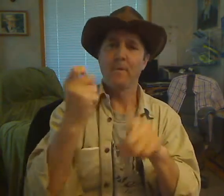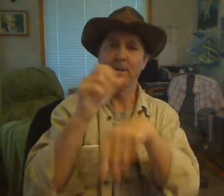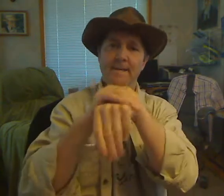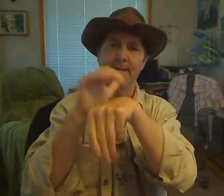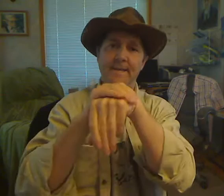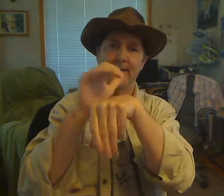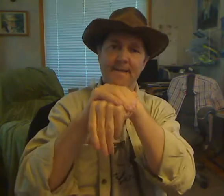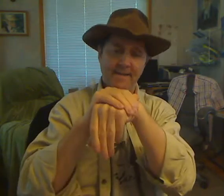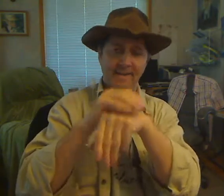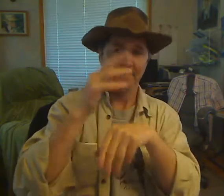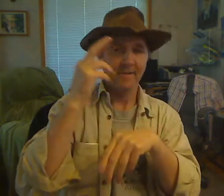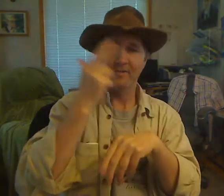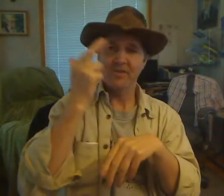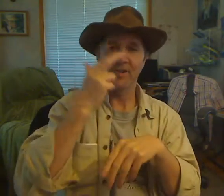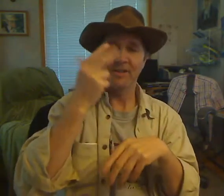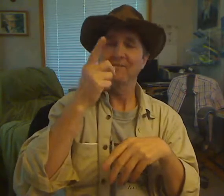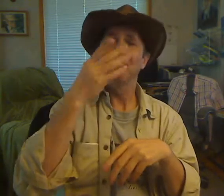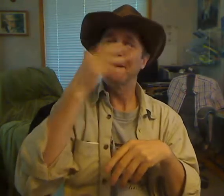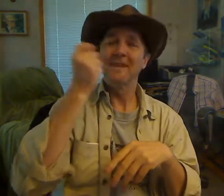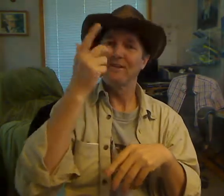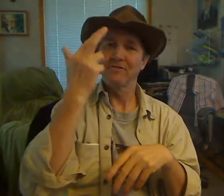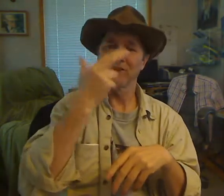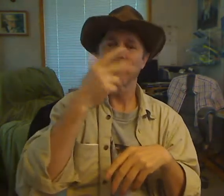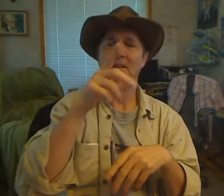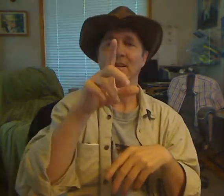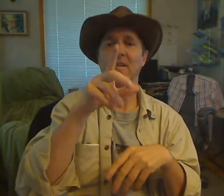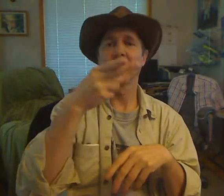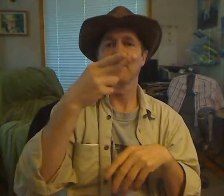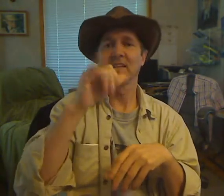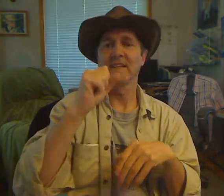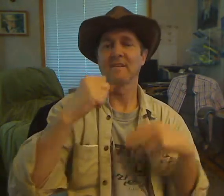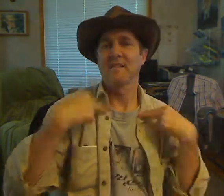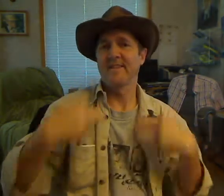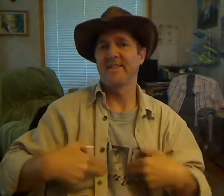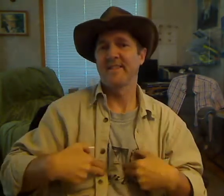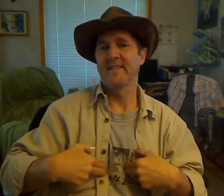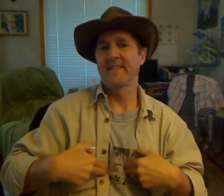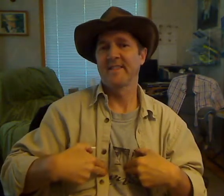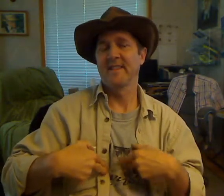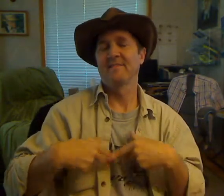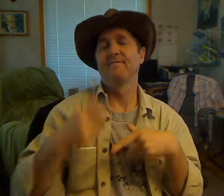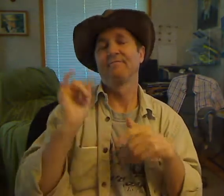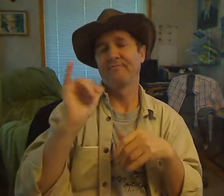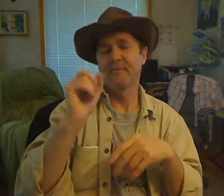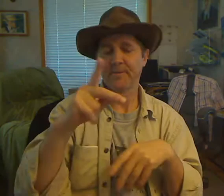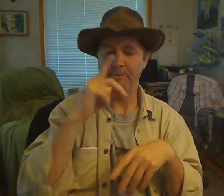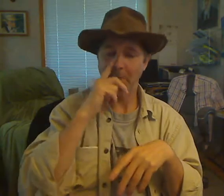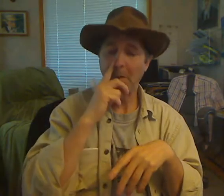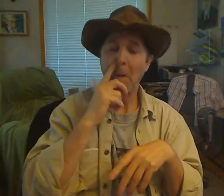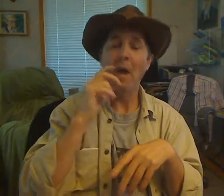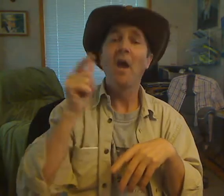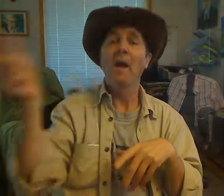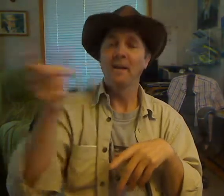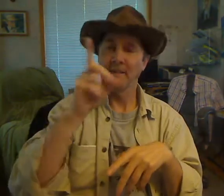more. All without retail markups. At Direct Buy. I found all of my favorite manufacturers in the Direct Buy membership. Direct Buy carries